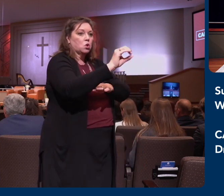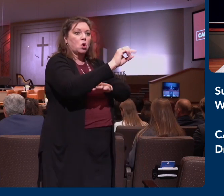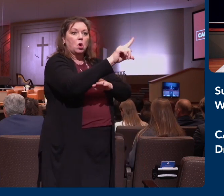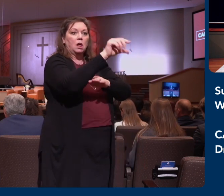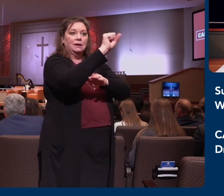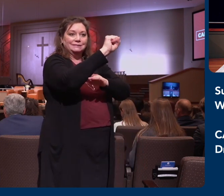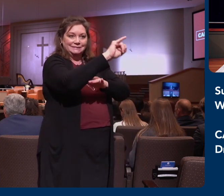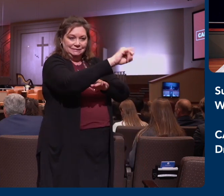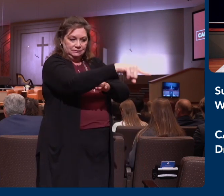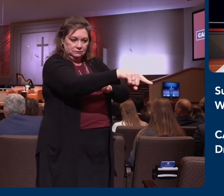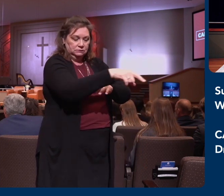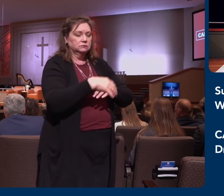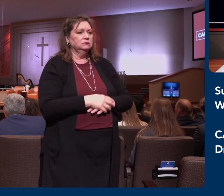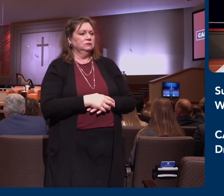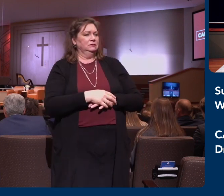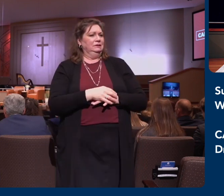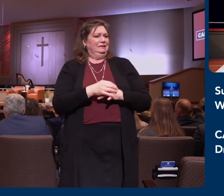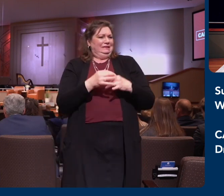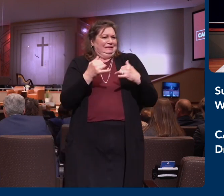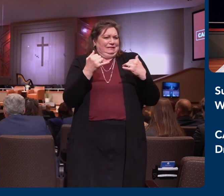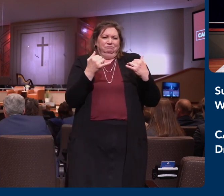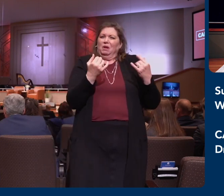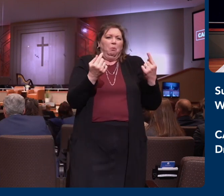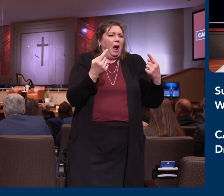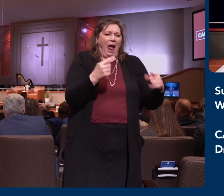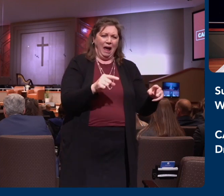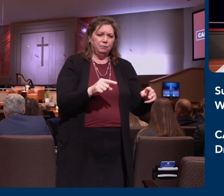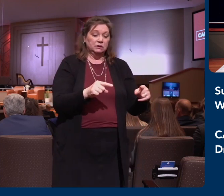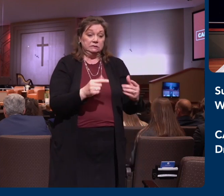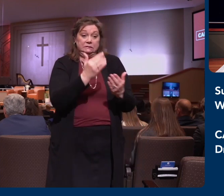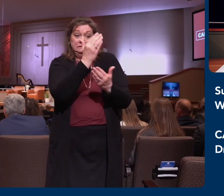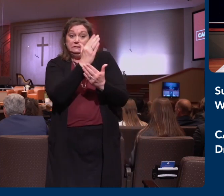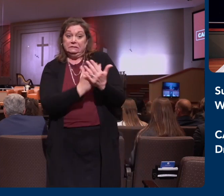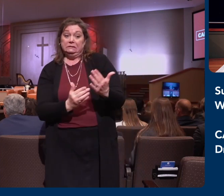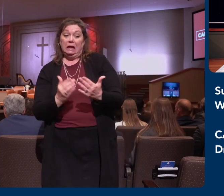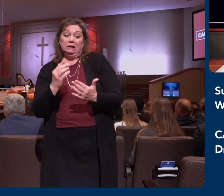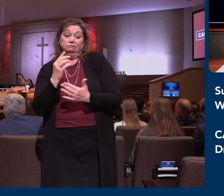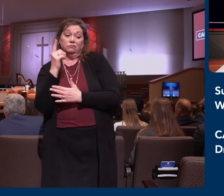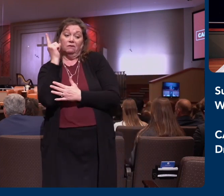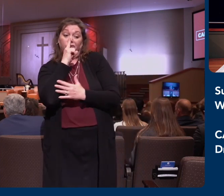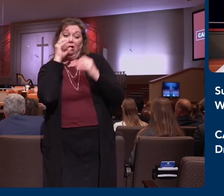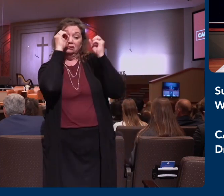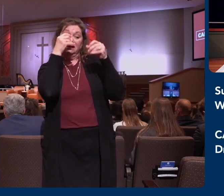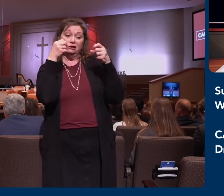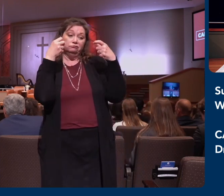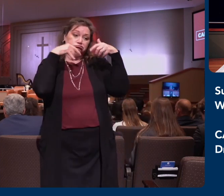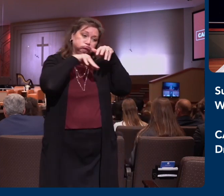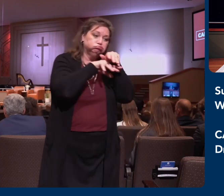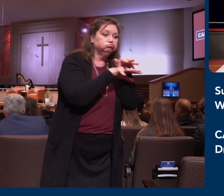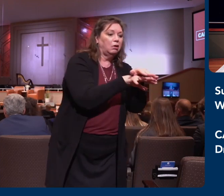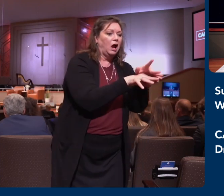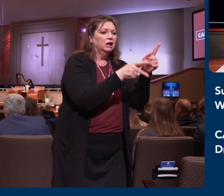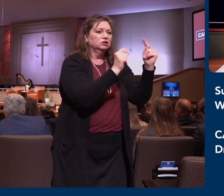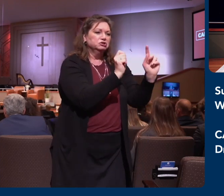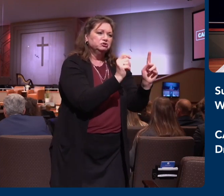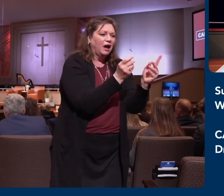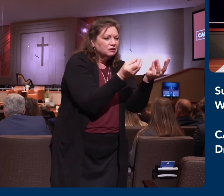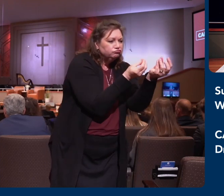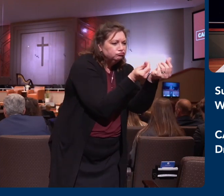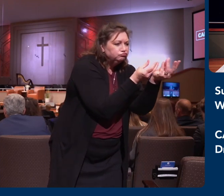trying to lead people astray. So Epaphras, their faithful minister, did what he thought